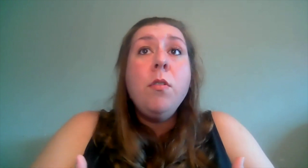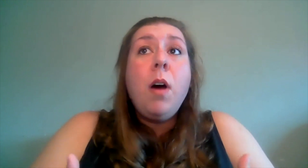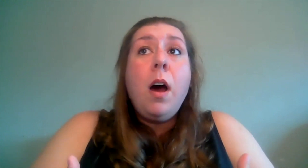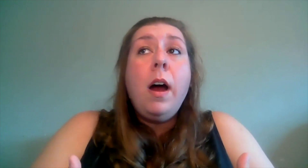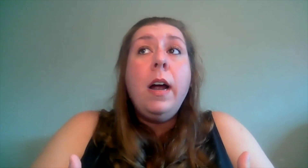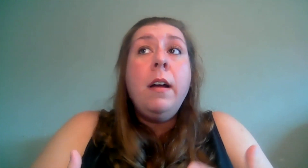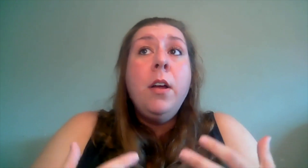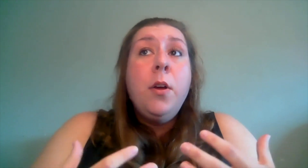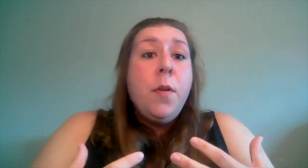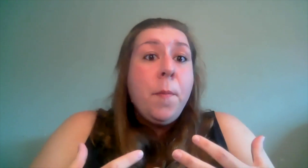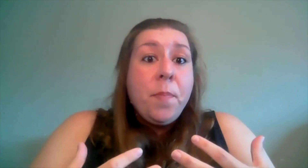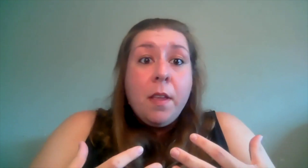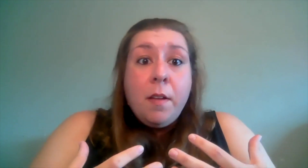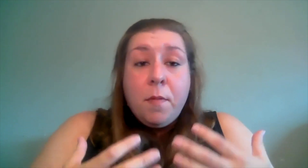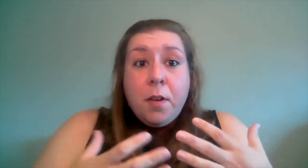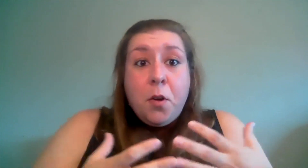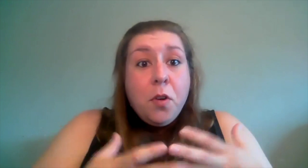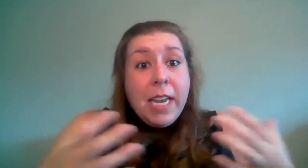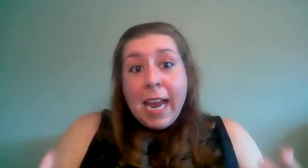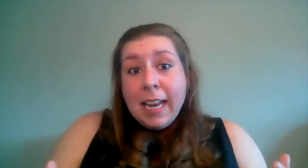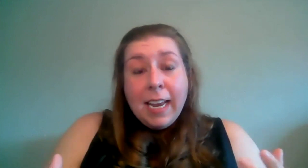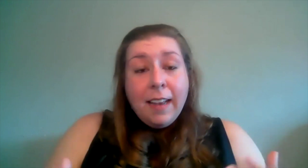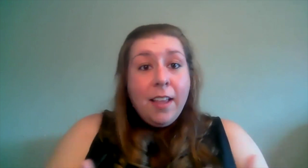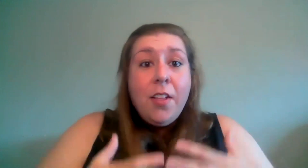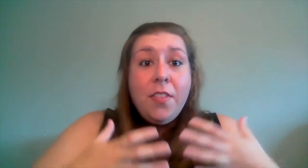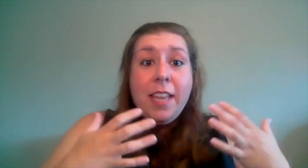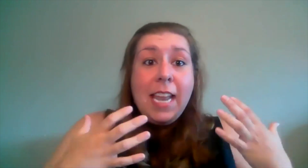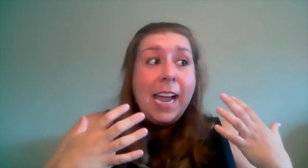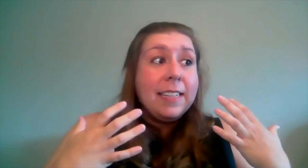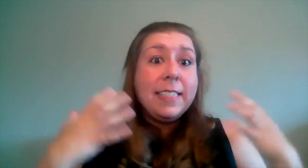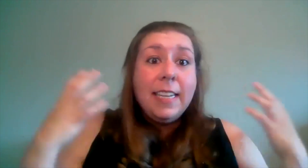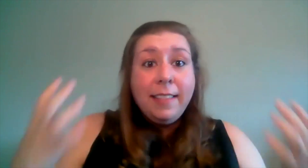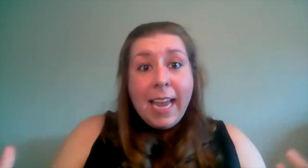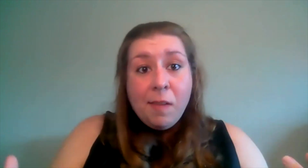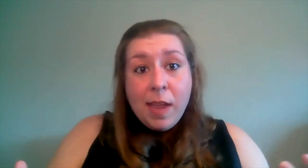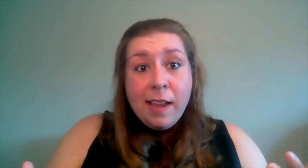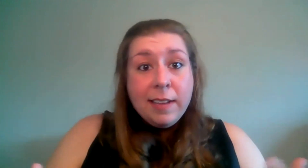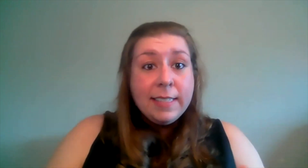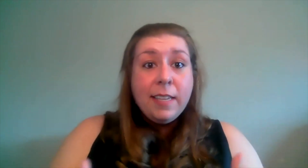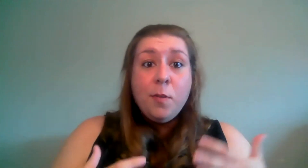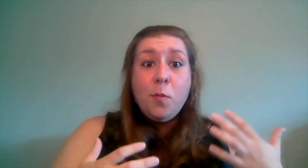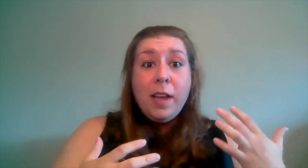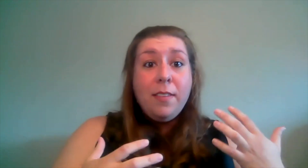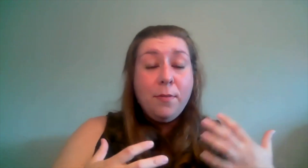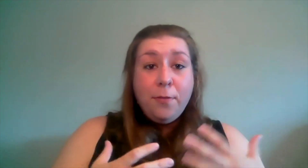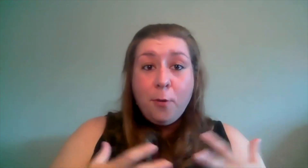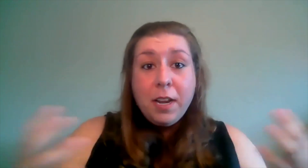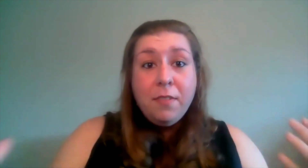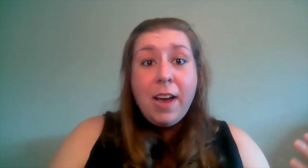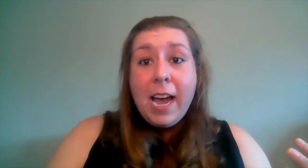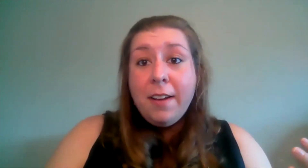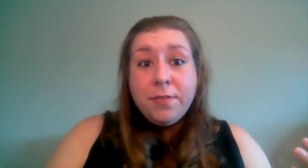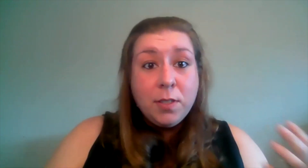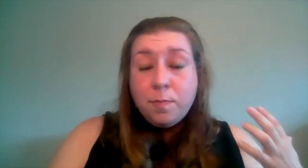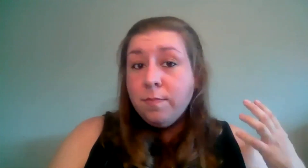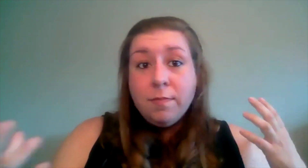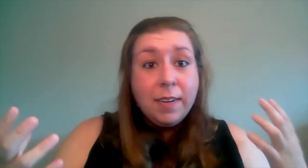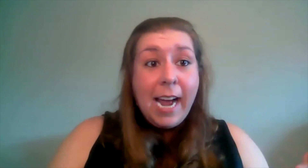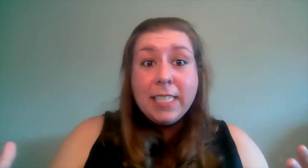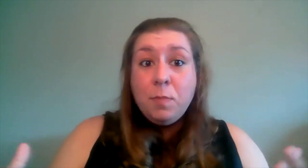are creating the next lame is with 45 cast